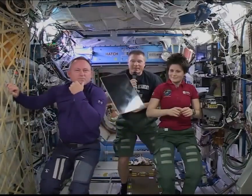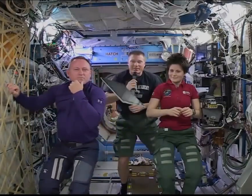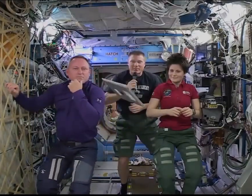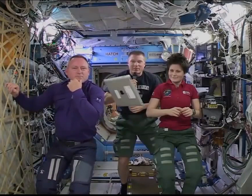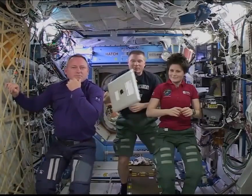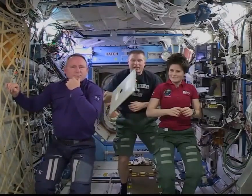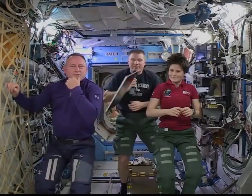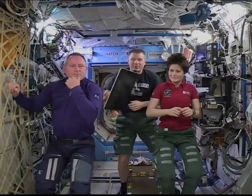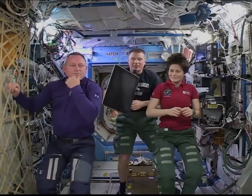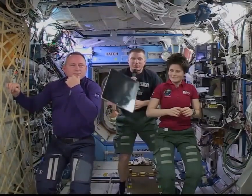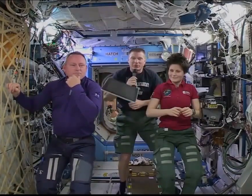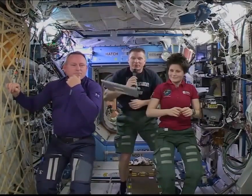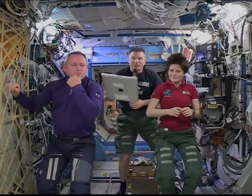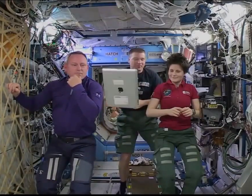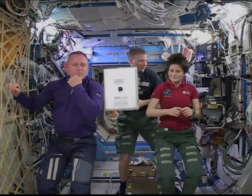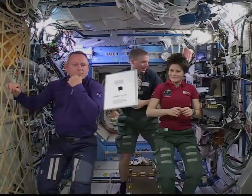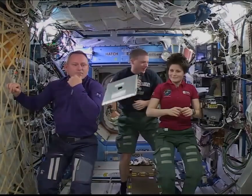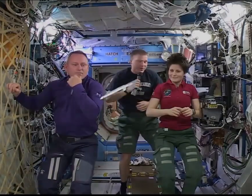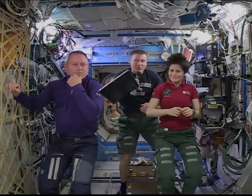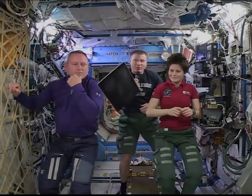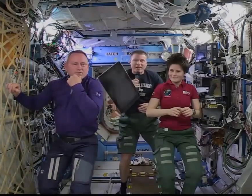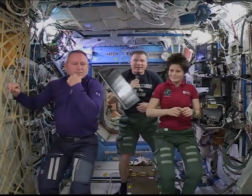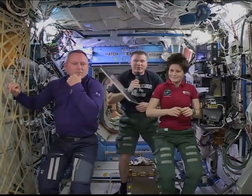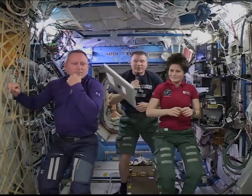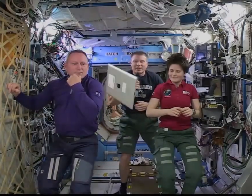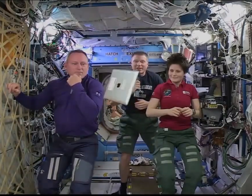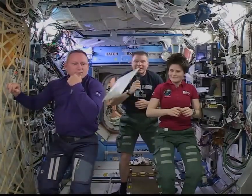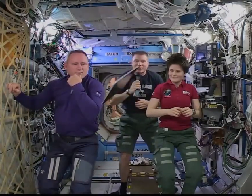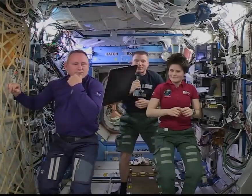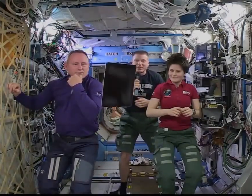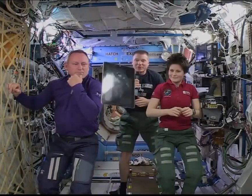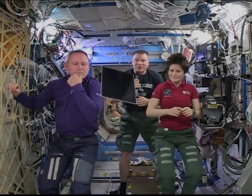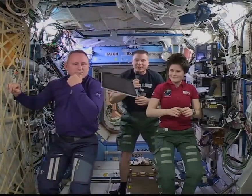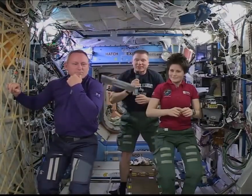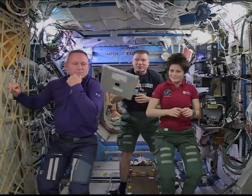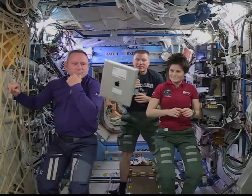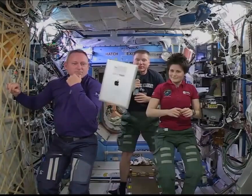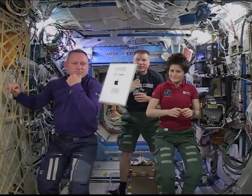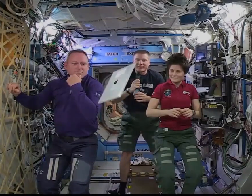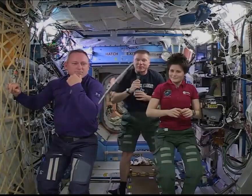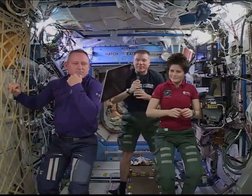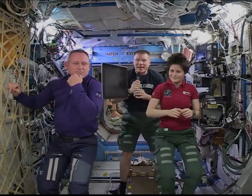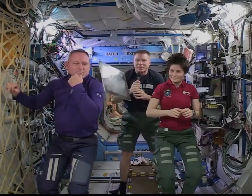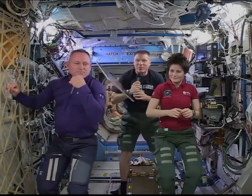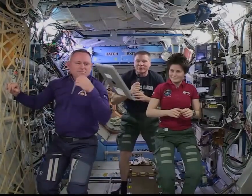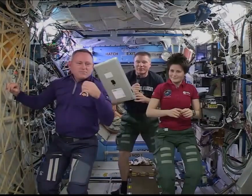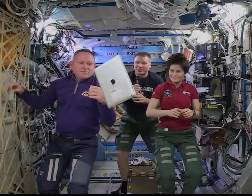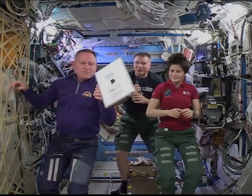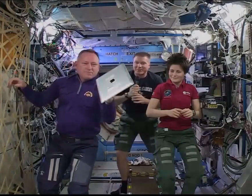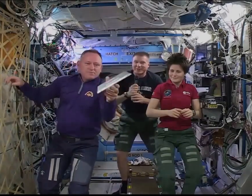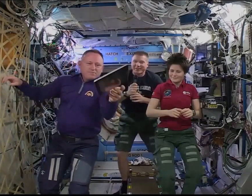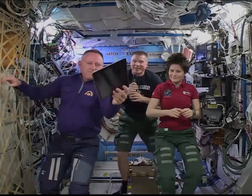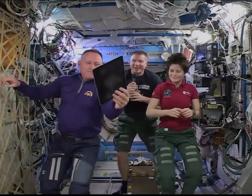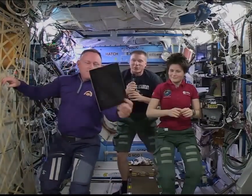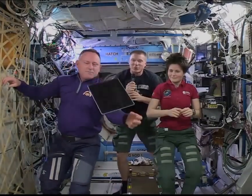intrepidorial